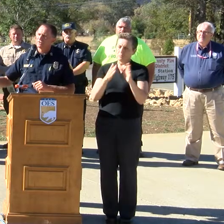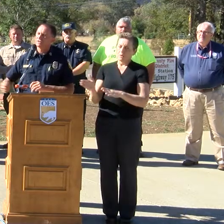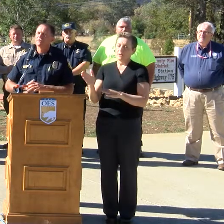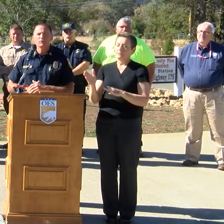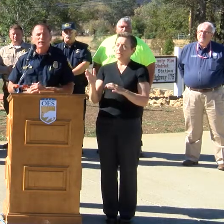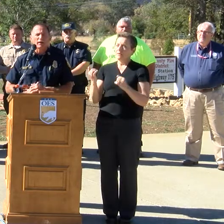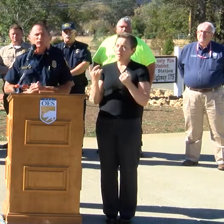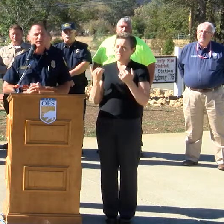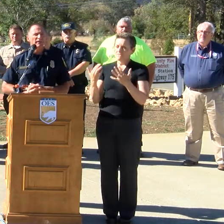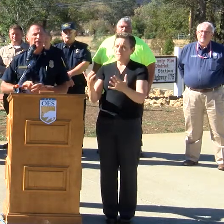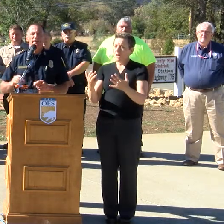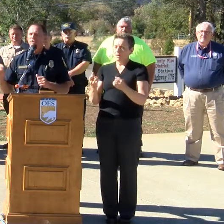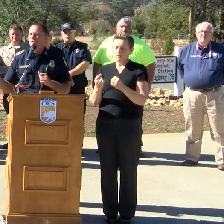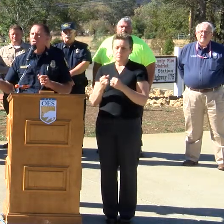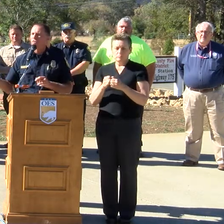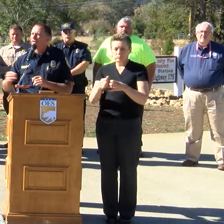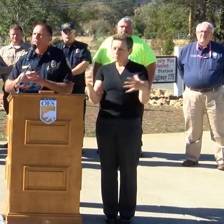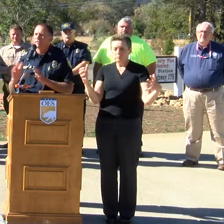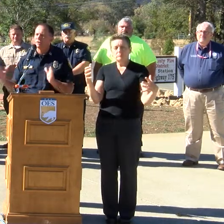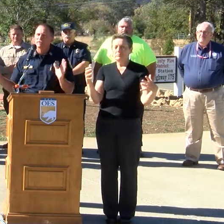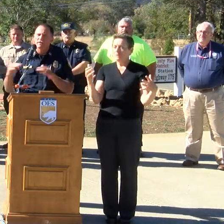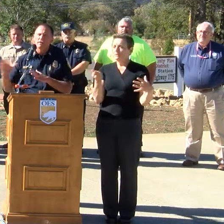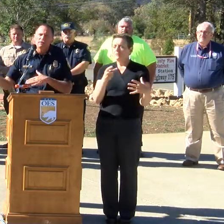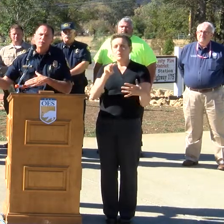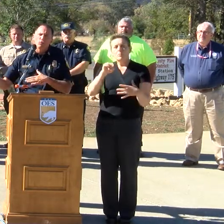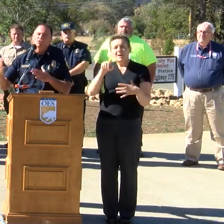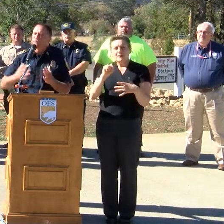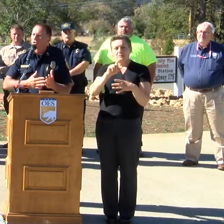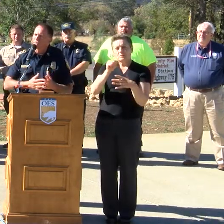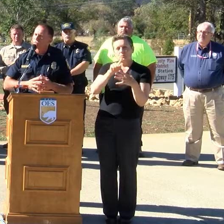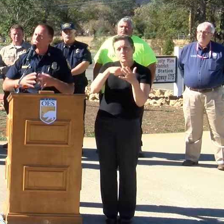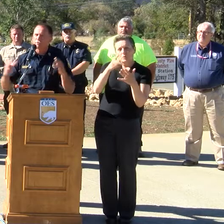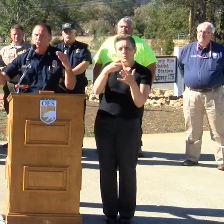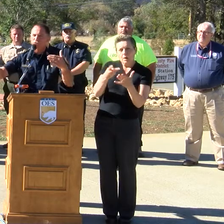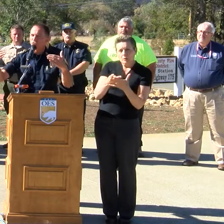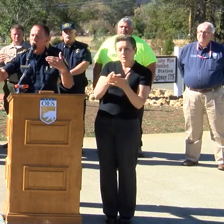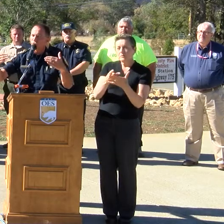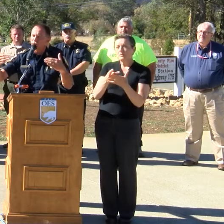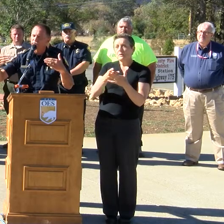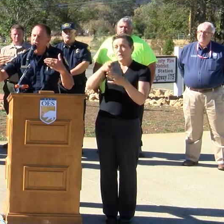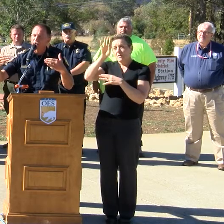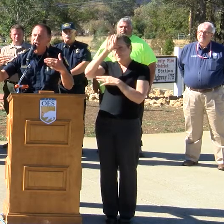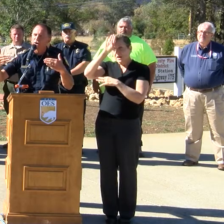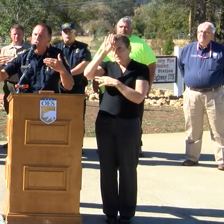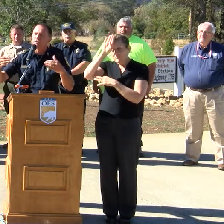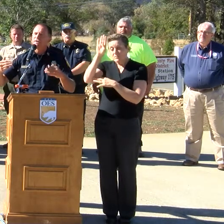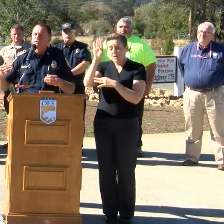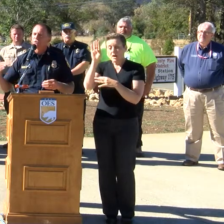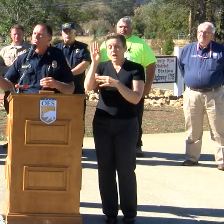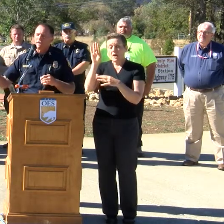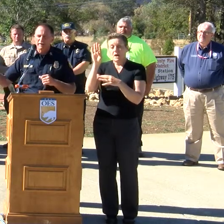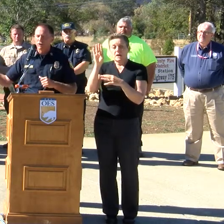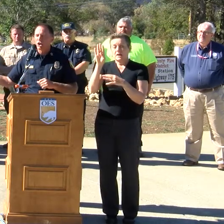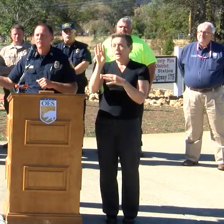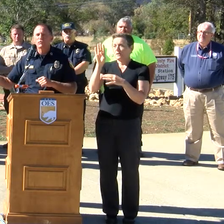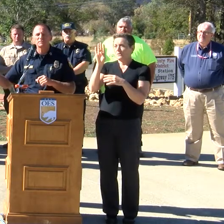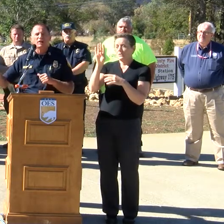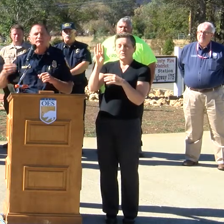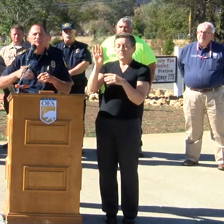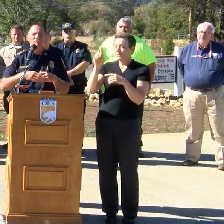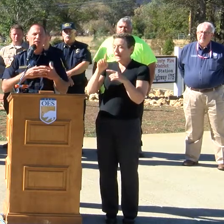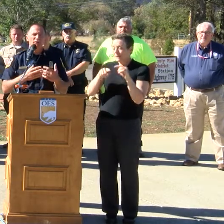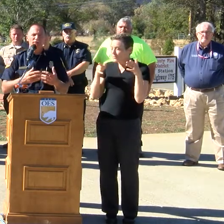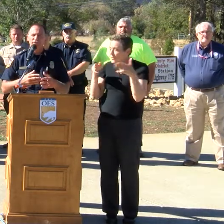with just in a few hours. And as you've heard, firefighters were diverted from perimeter control and putting the fire out. And law